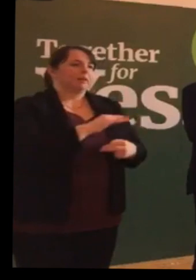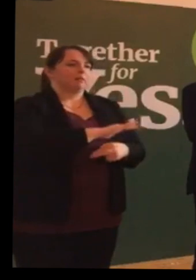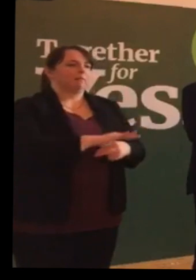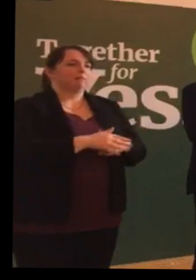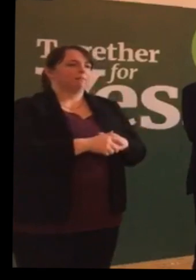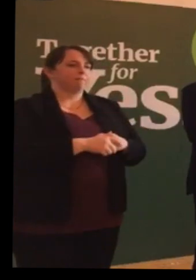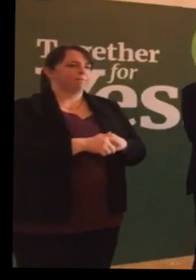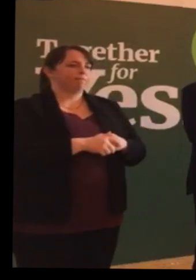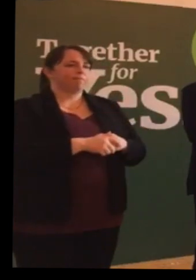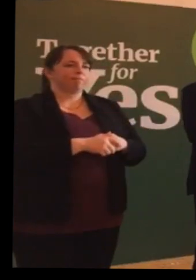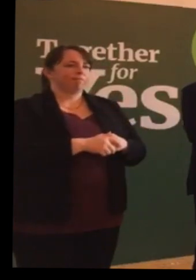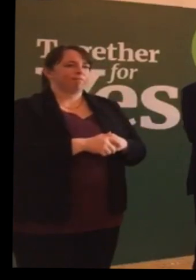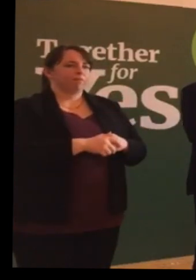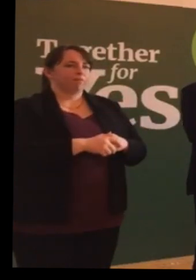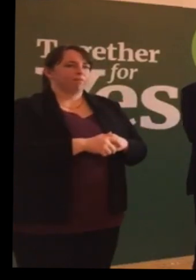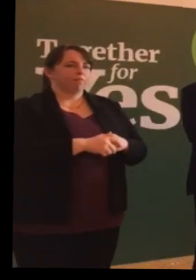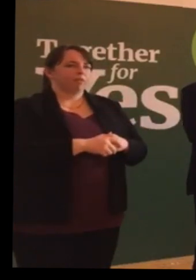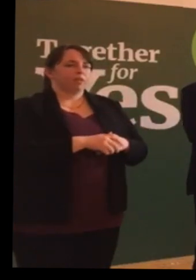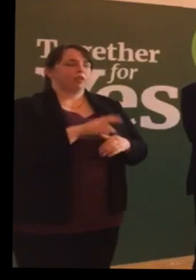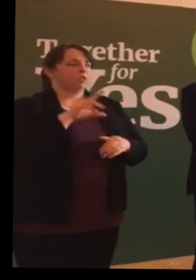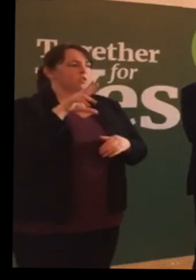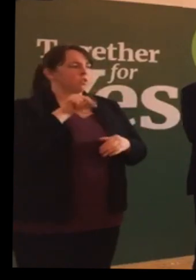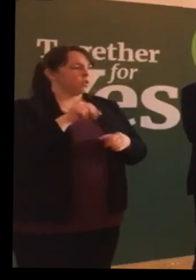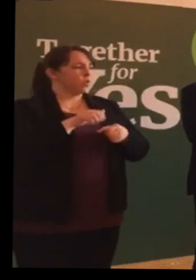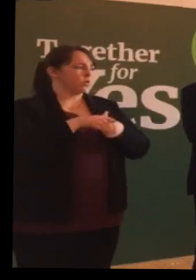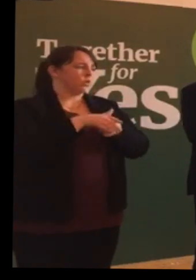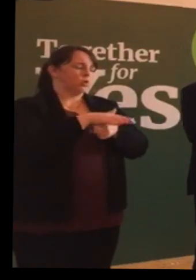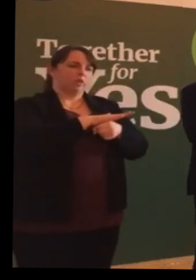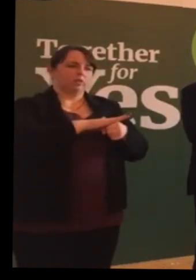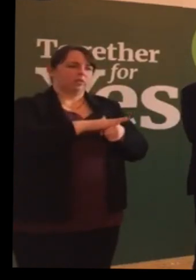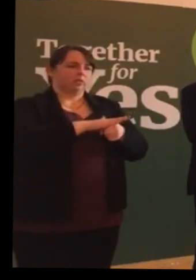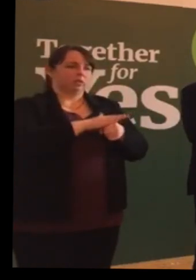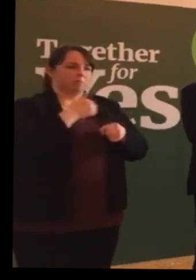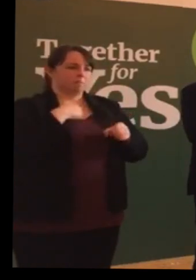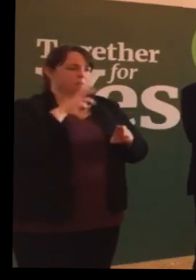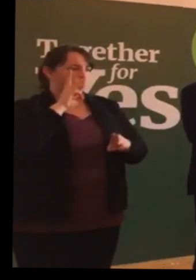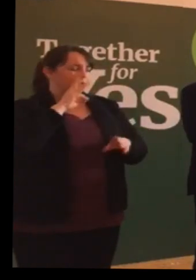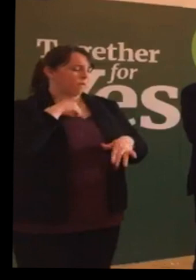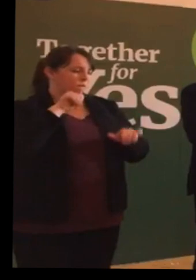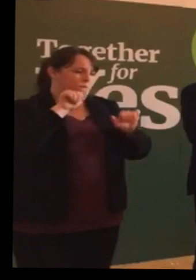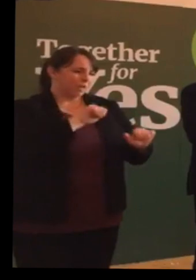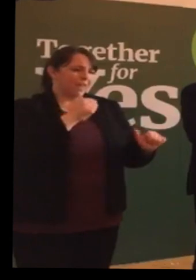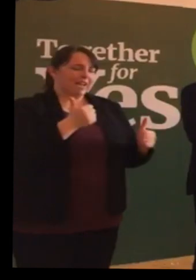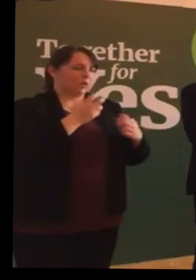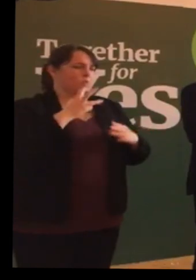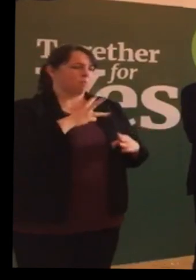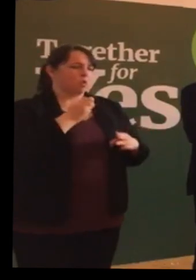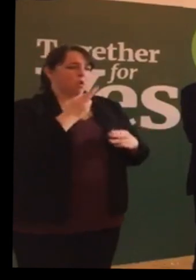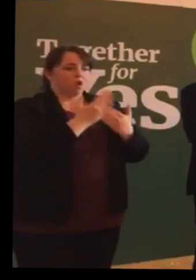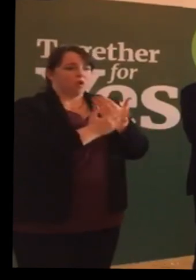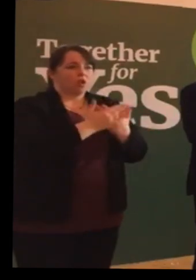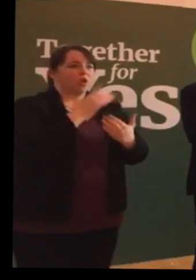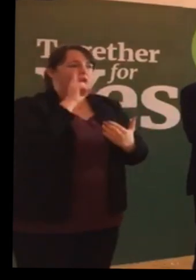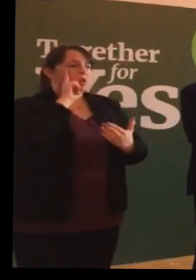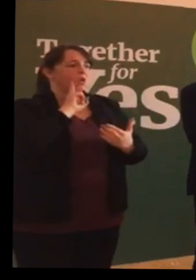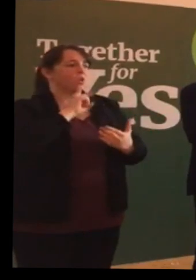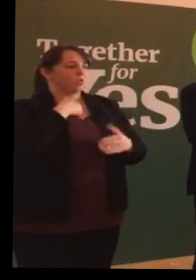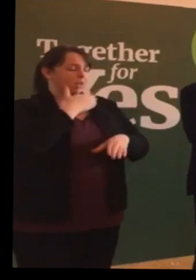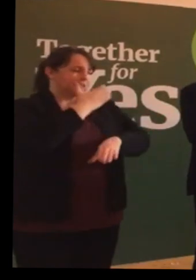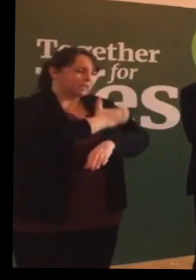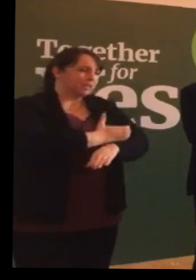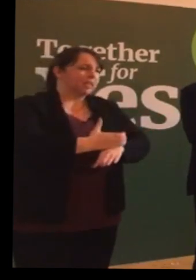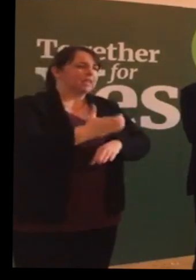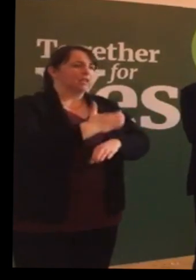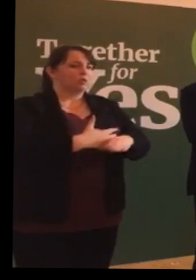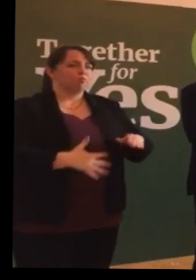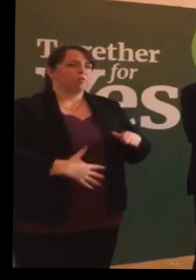There are no circumstances under which I would force any woman or young girl to continue a pregnancy if they did not wish